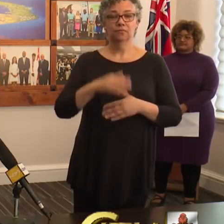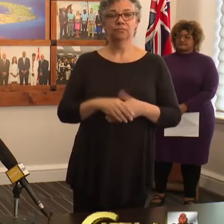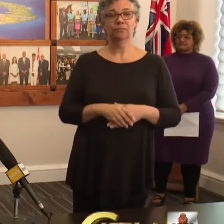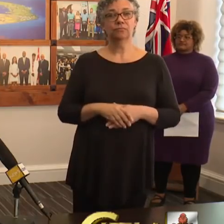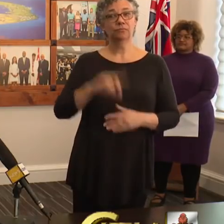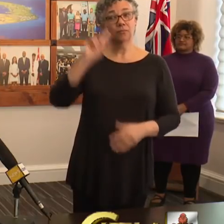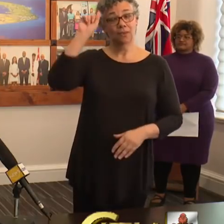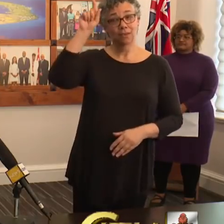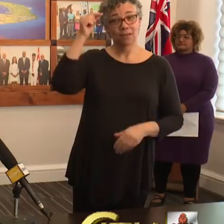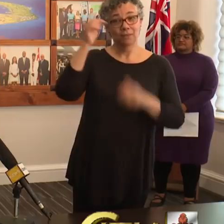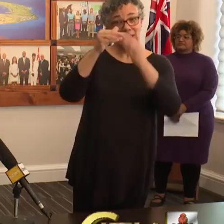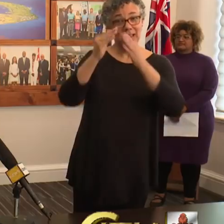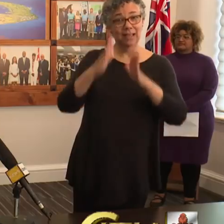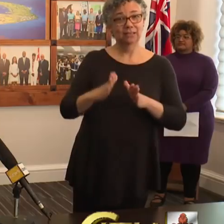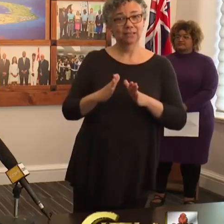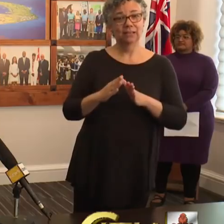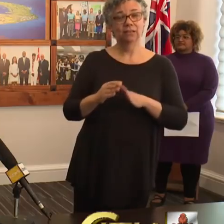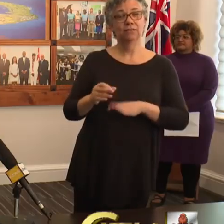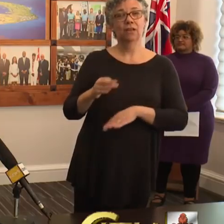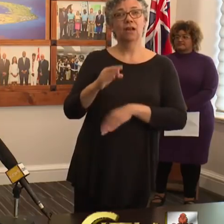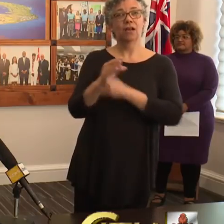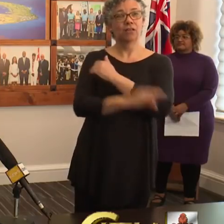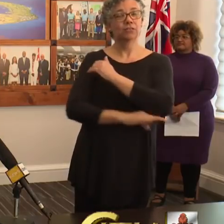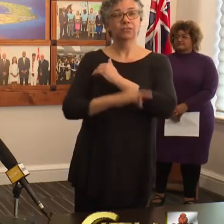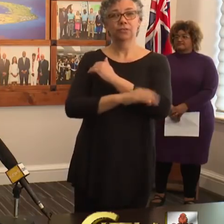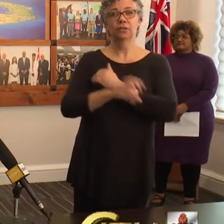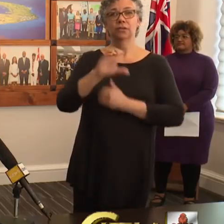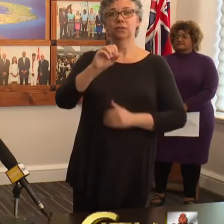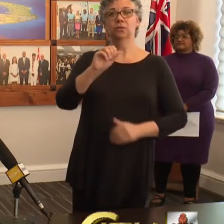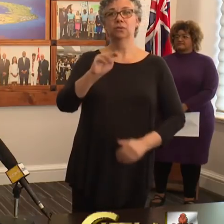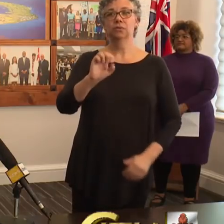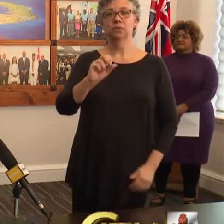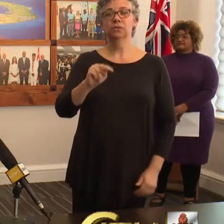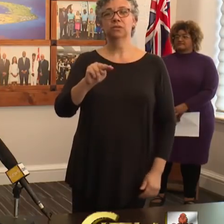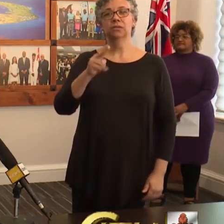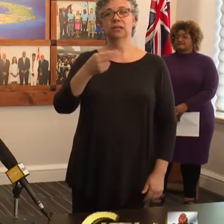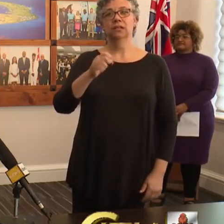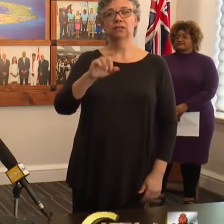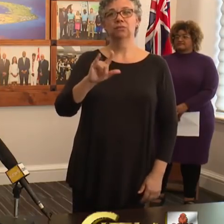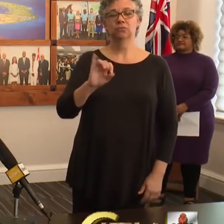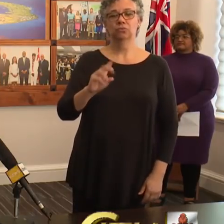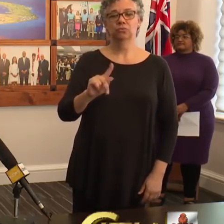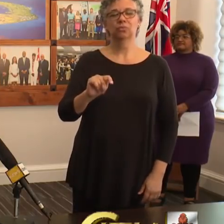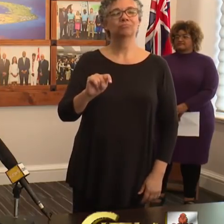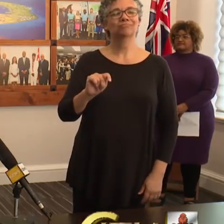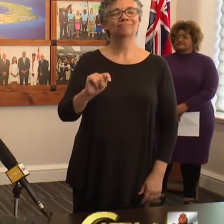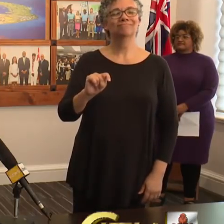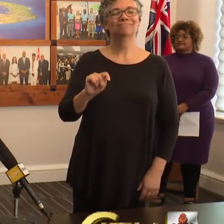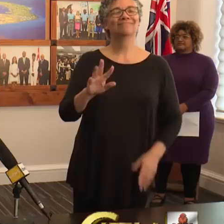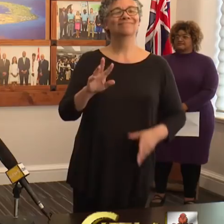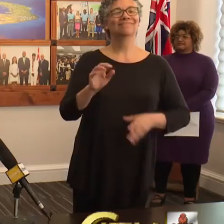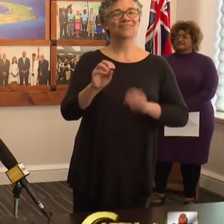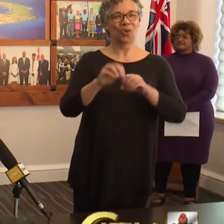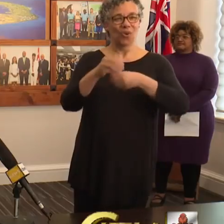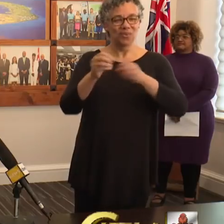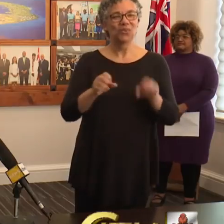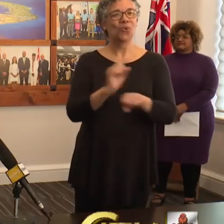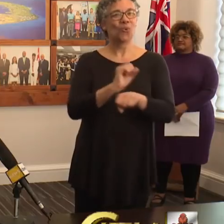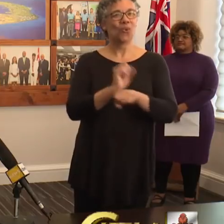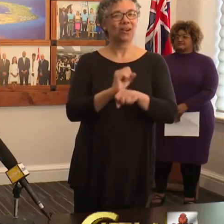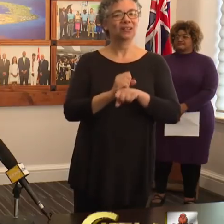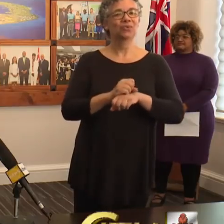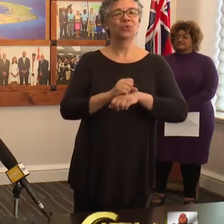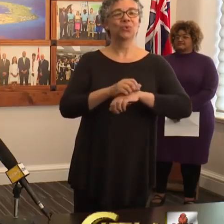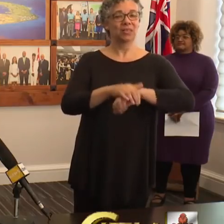Government House and the Foreign and Commonwealth Office have been working with the Government of Bermuda's London office and the Ministry of Health to bring back stranded